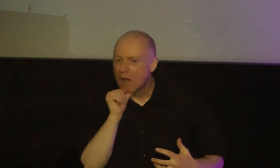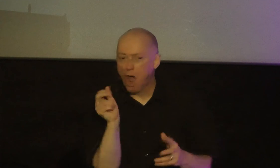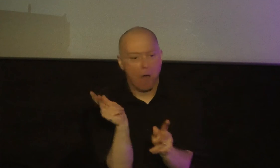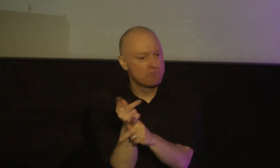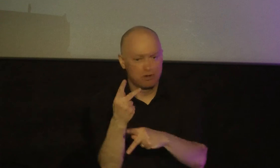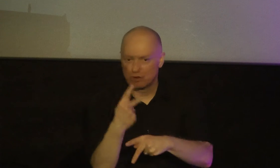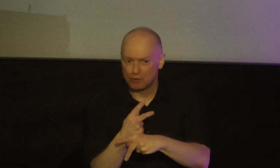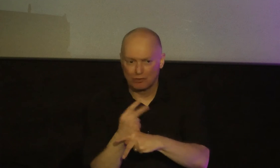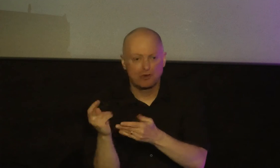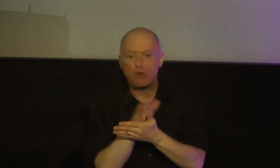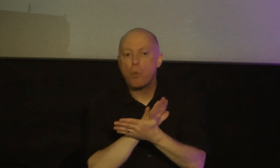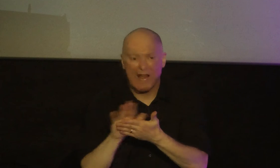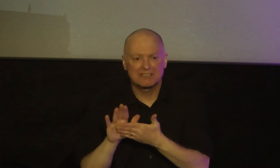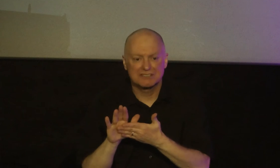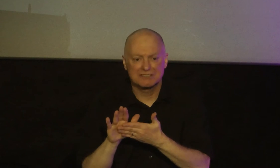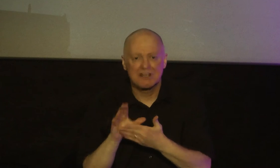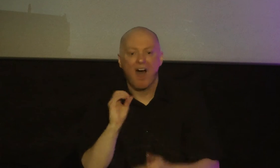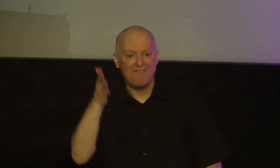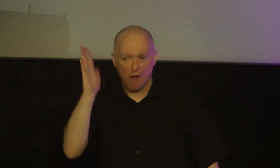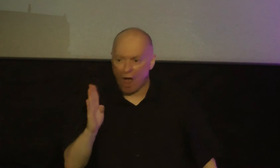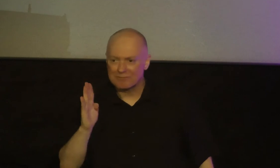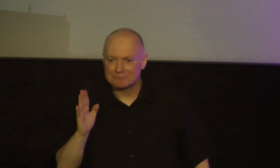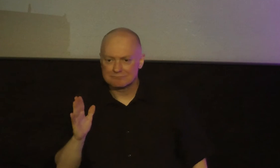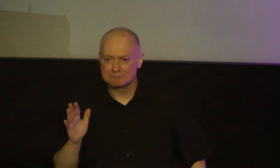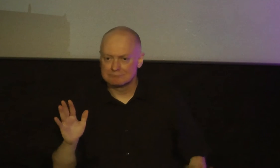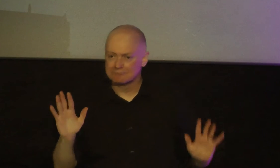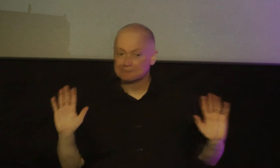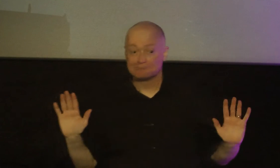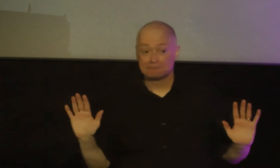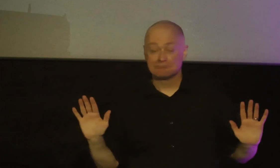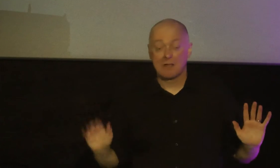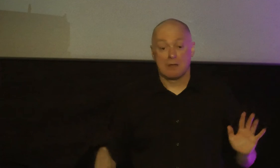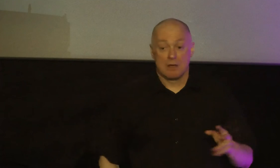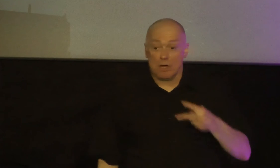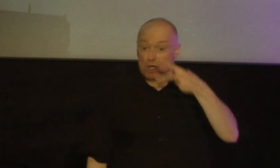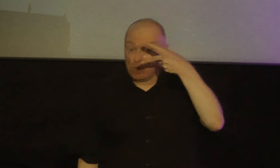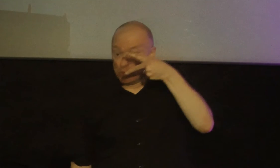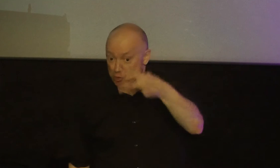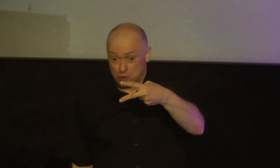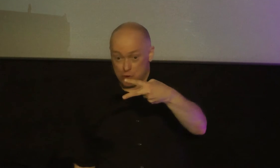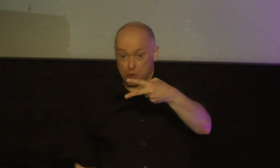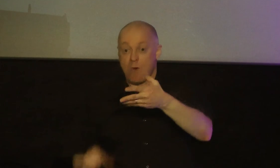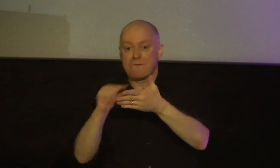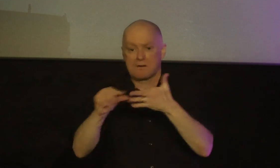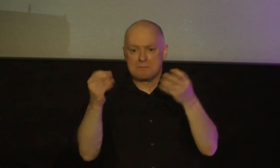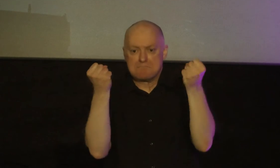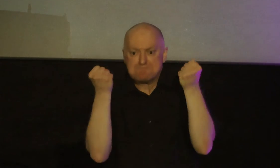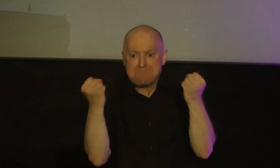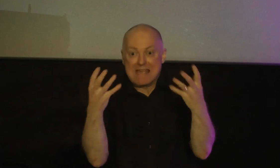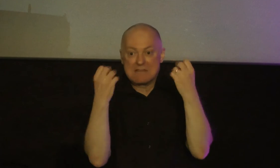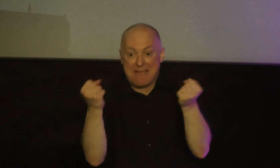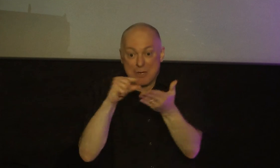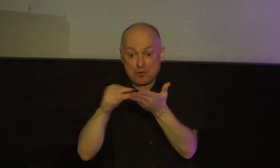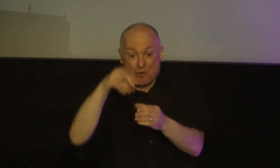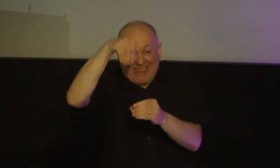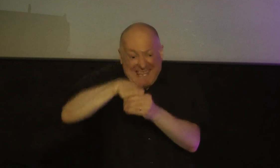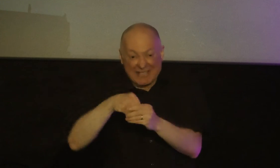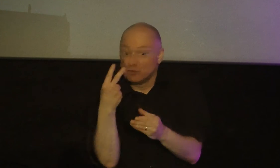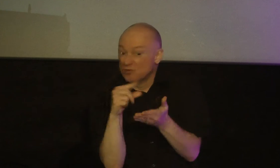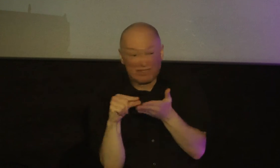the righteousness of god there are two verses with many many precious truths for us today and